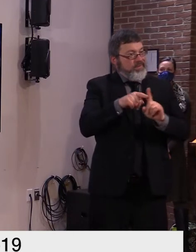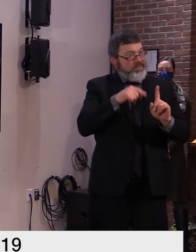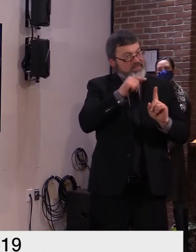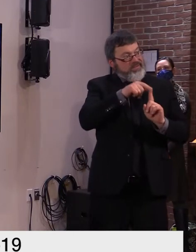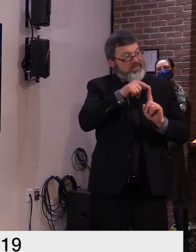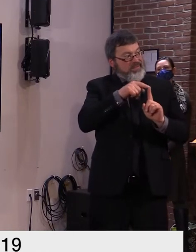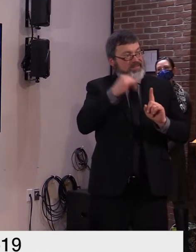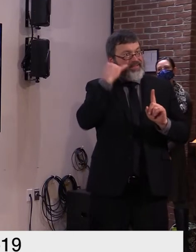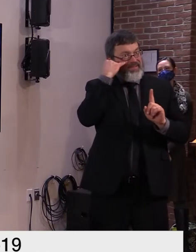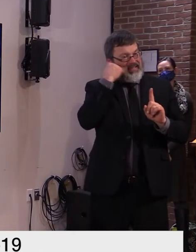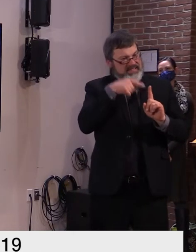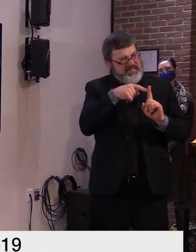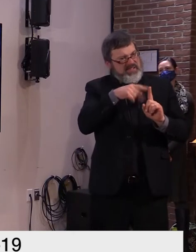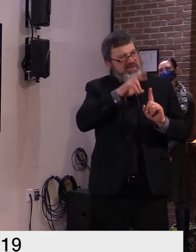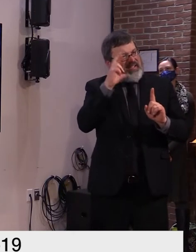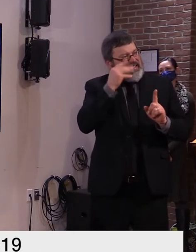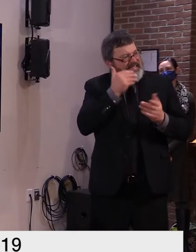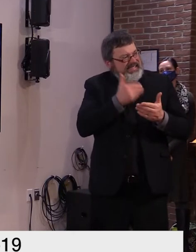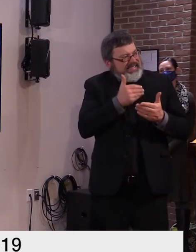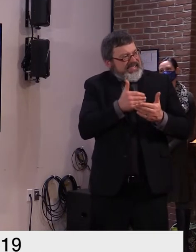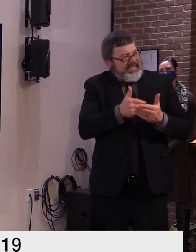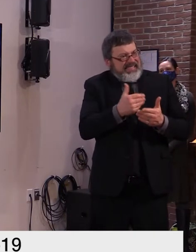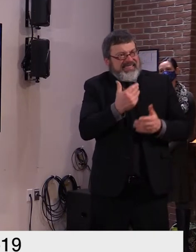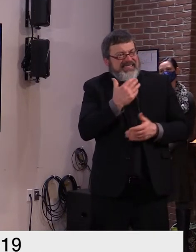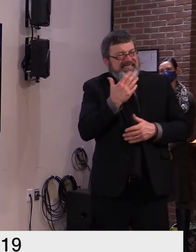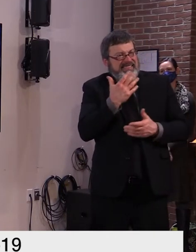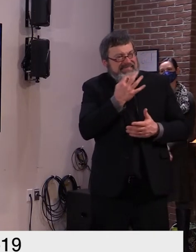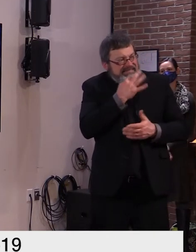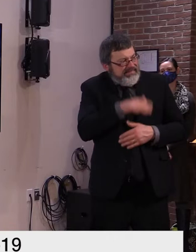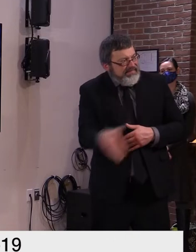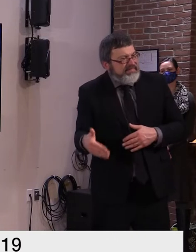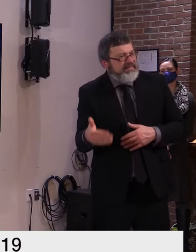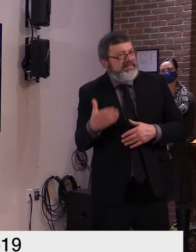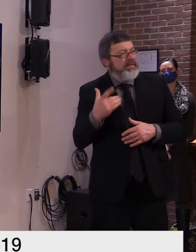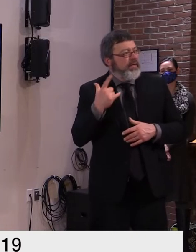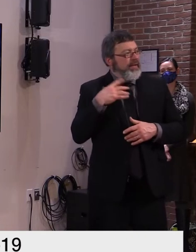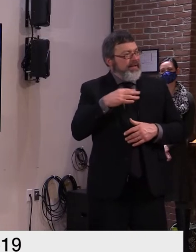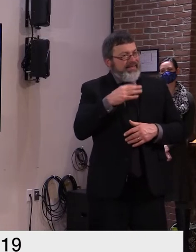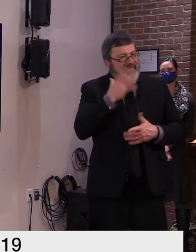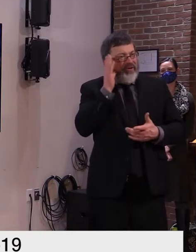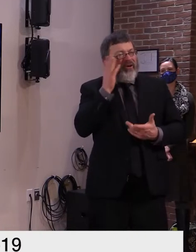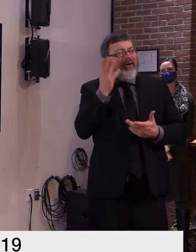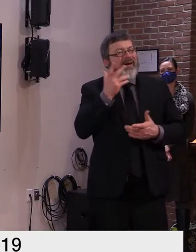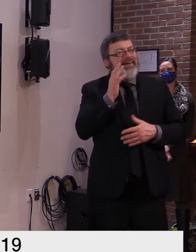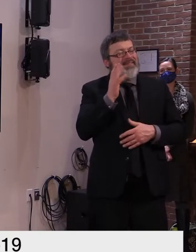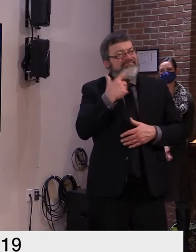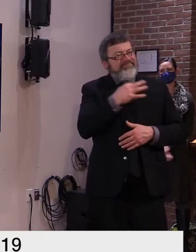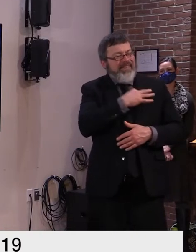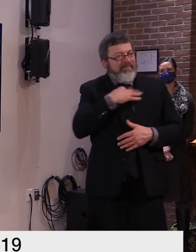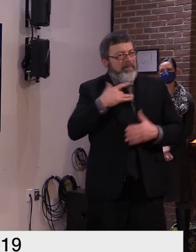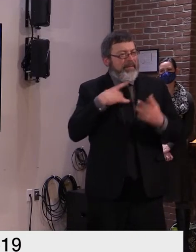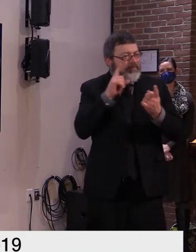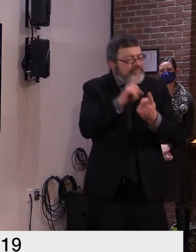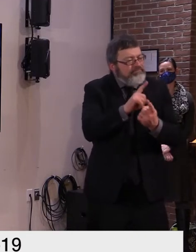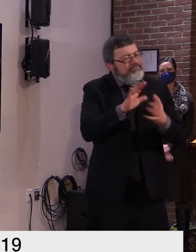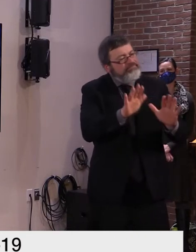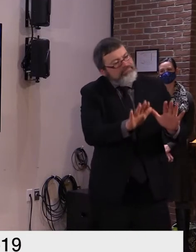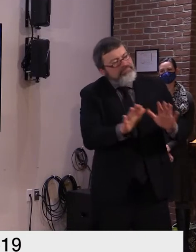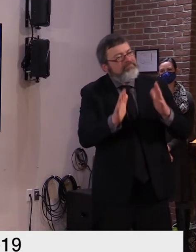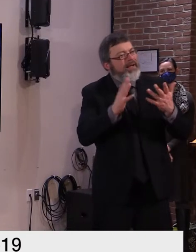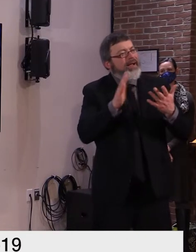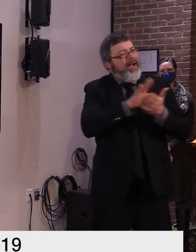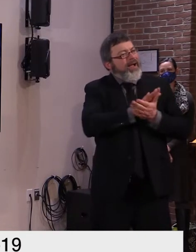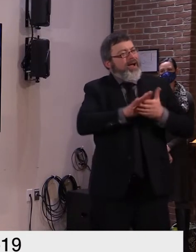this situation produces a scramble to provide adequate staffing either through heroic efforts of